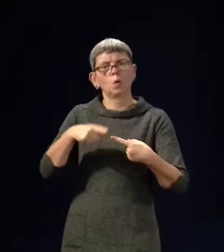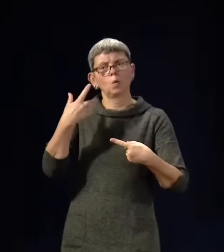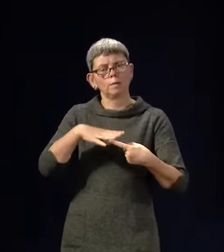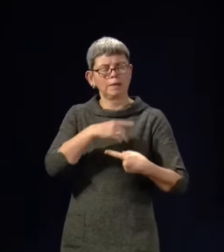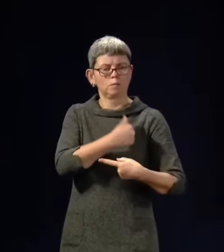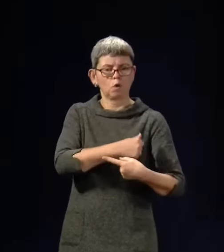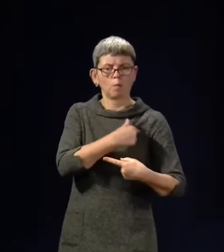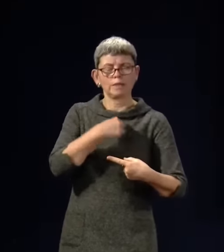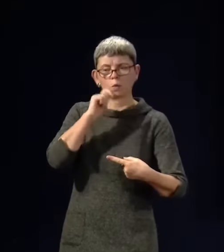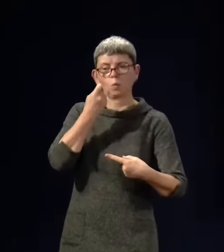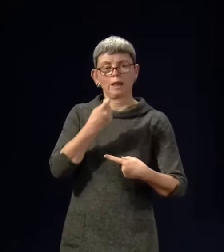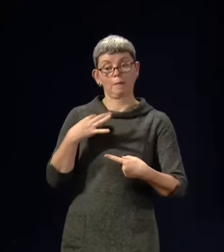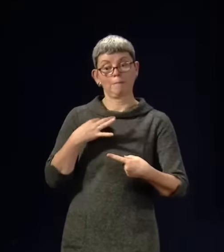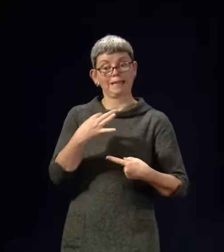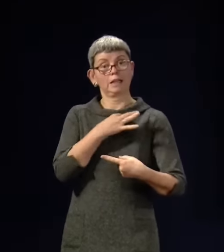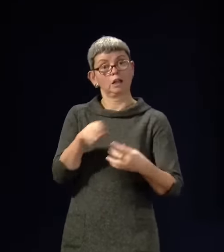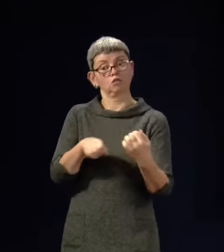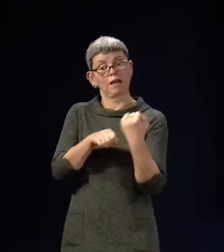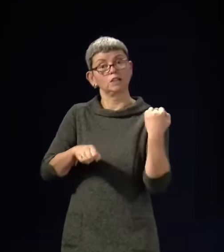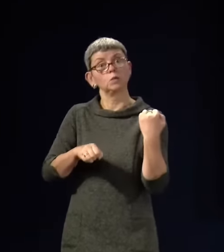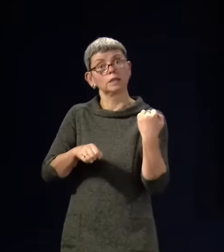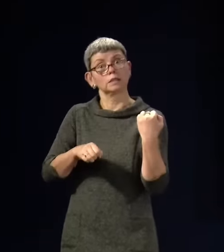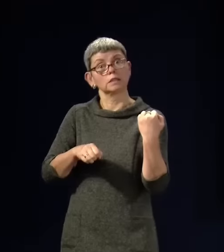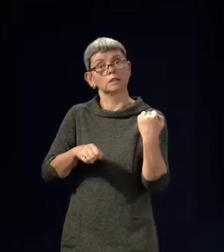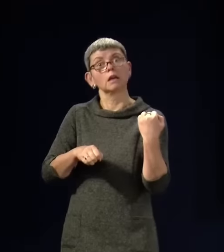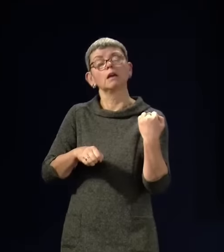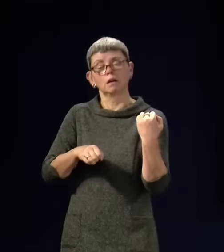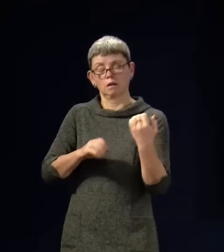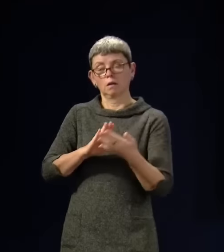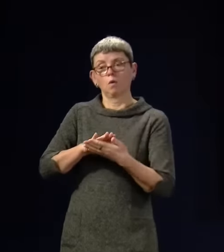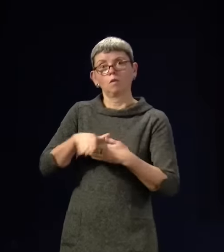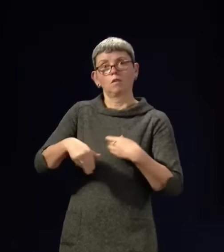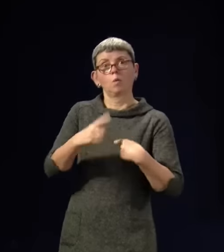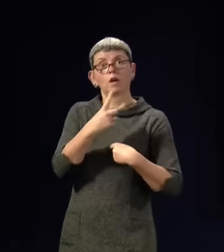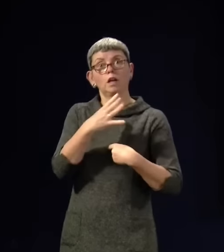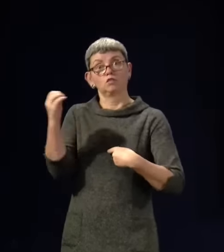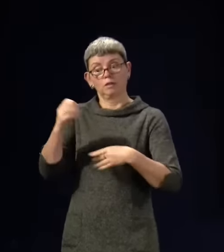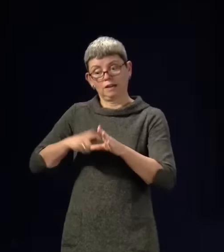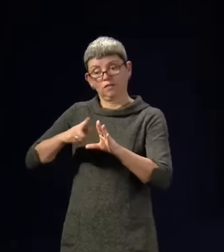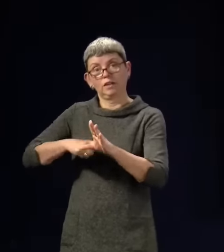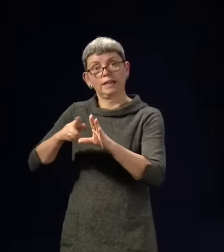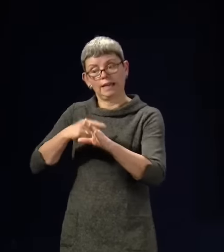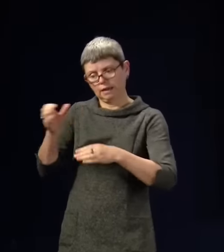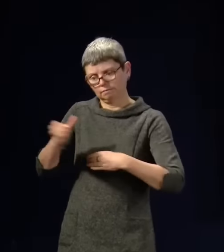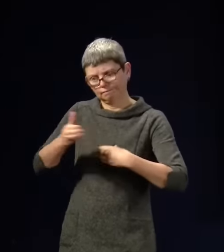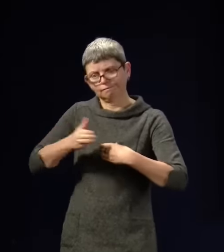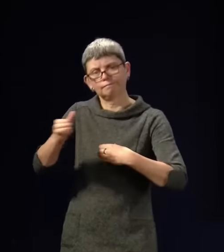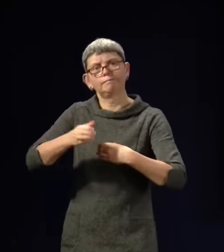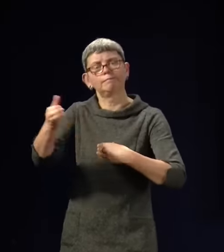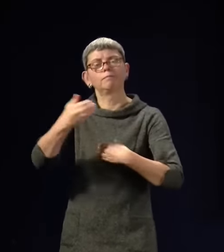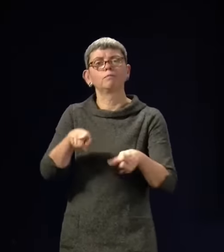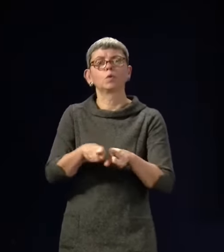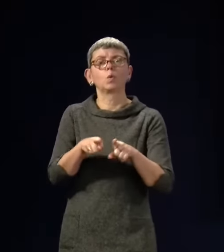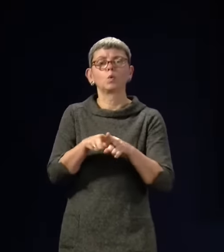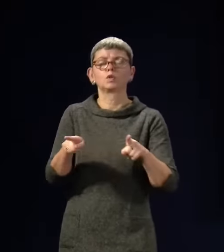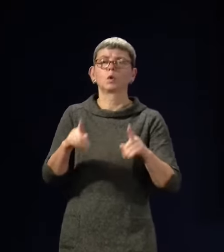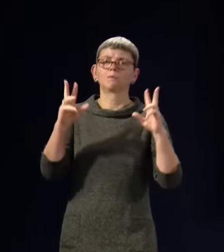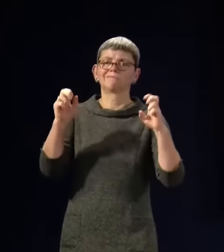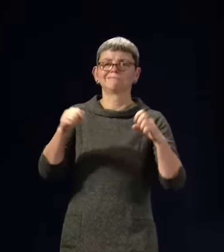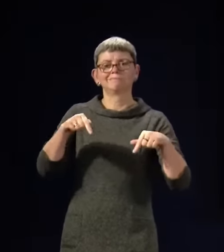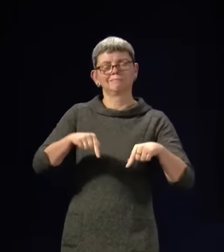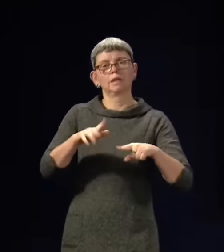increase medical graduates by 100 per year over the course of the parliamentary term and doing that. And domestic recruitment. And by that, I mean